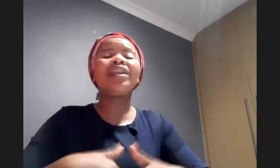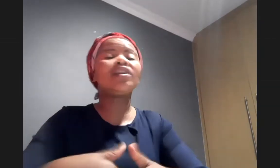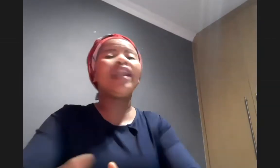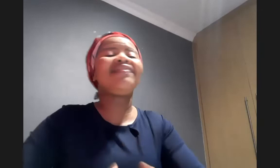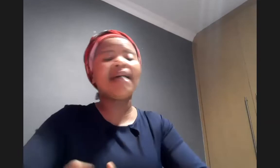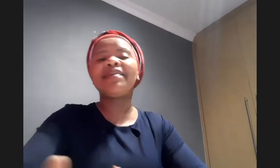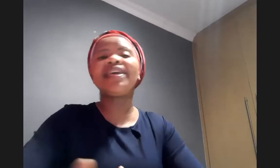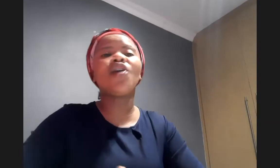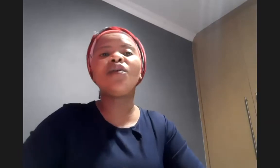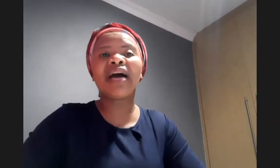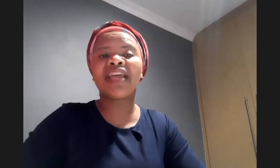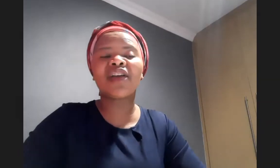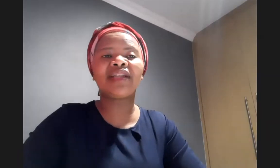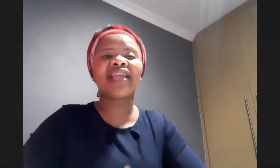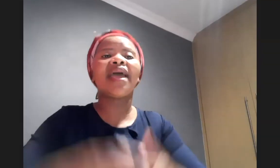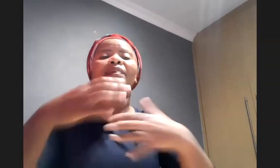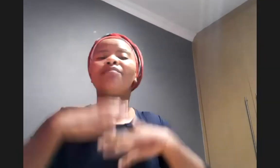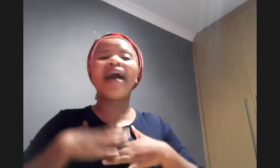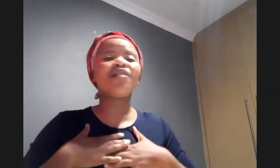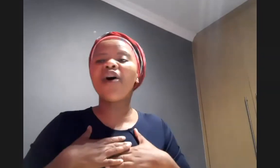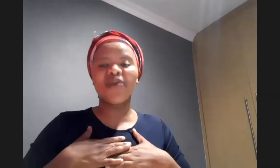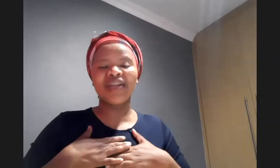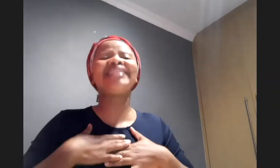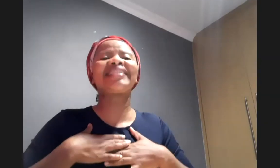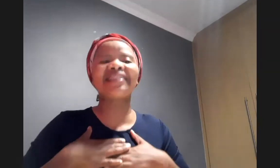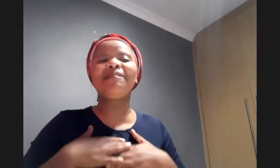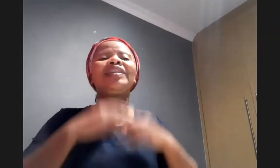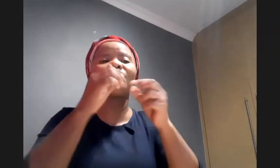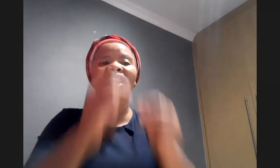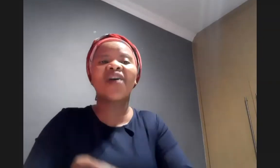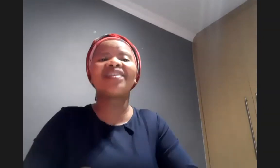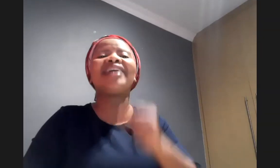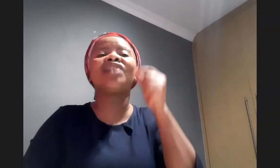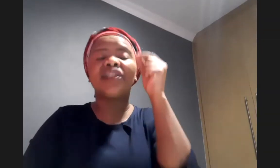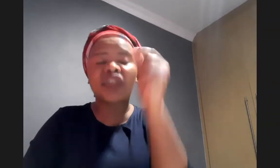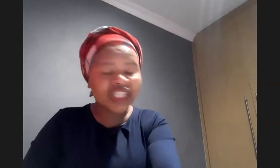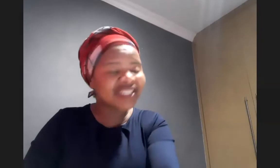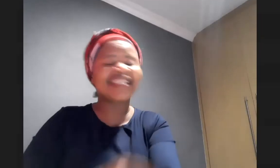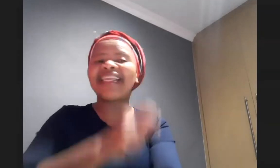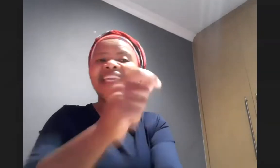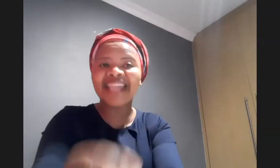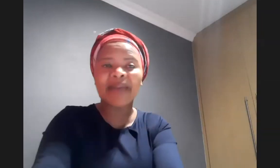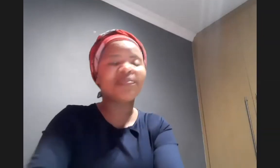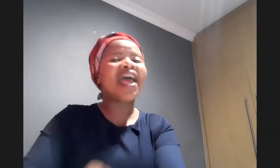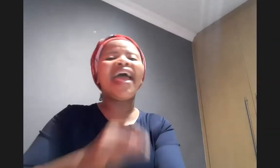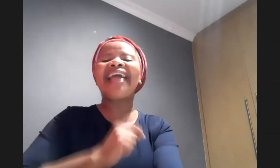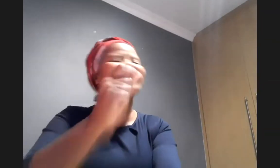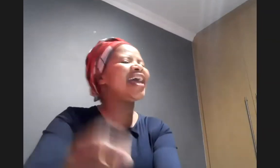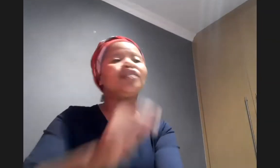god and them he knows how they got there but my role is simply to recognize jesus in them and attend to